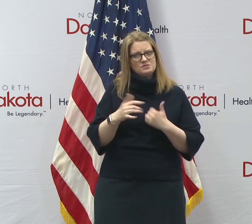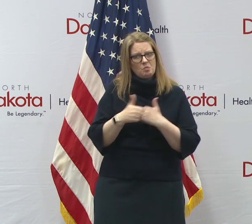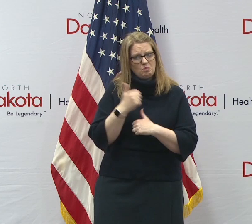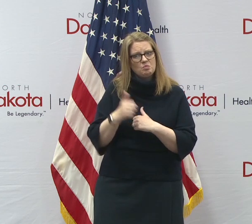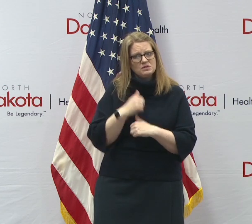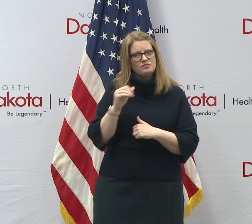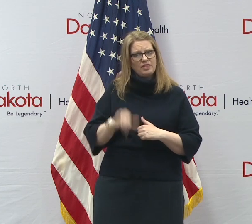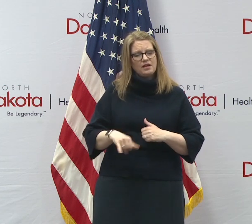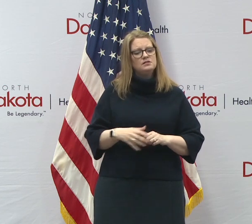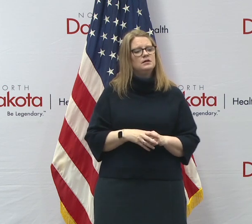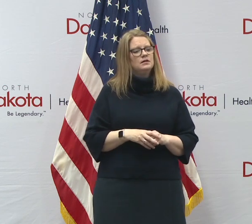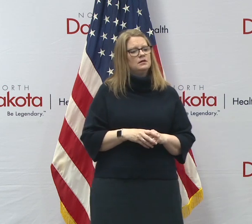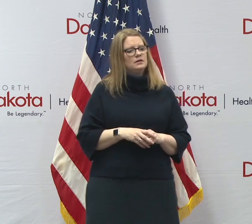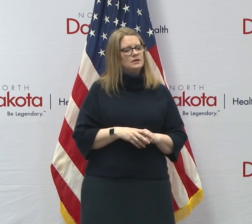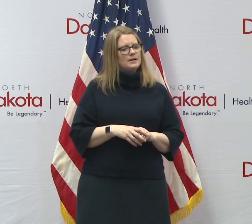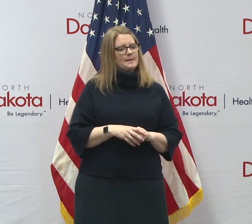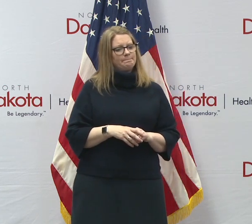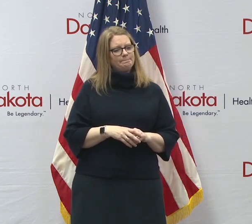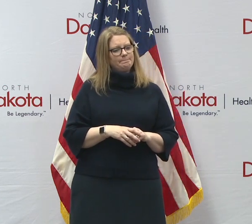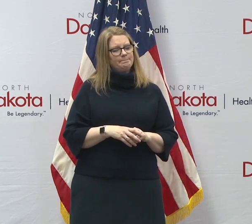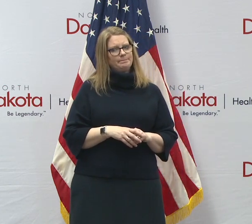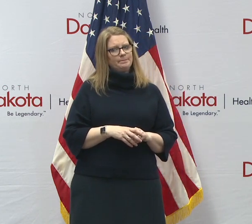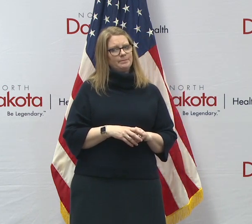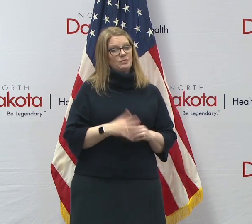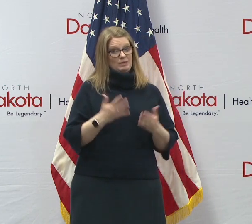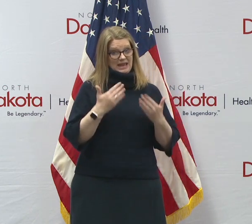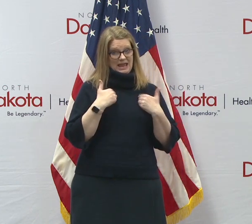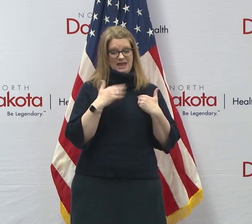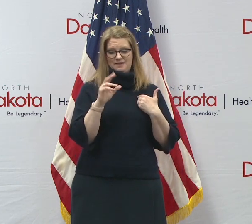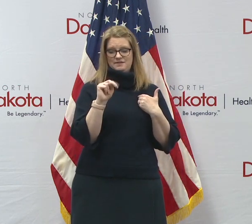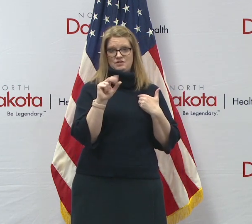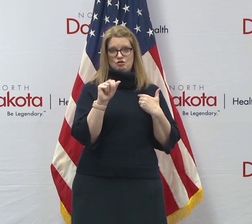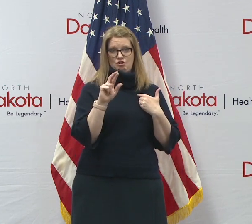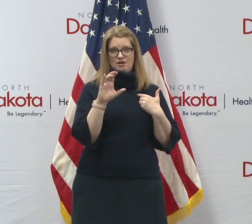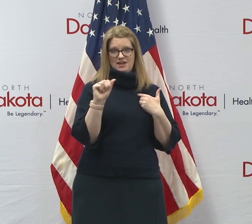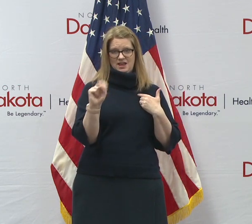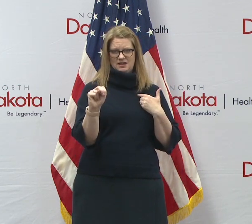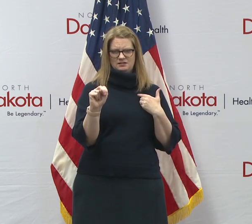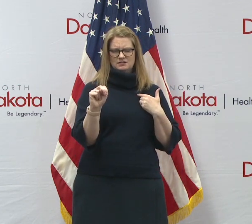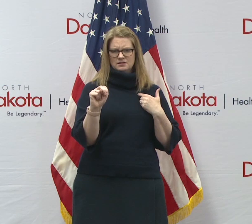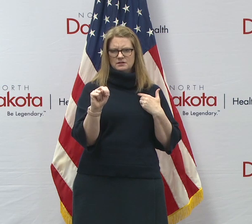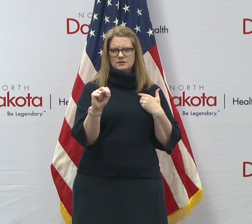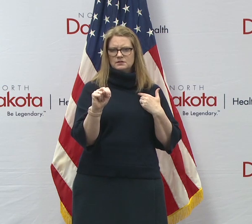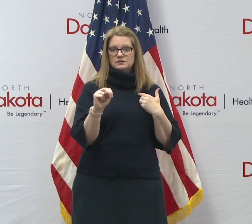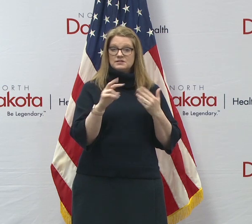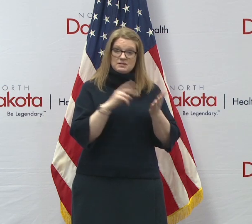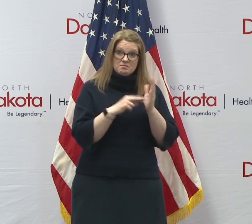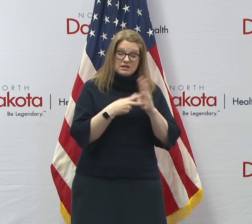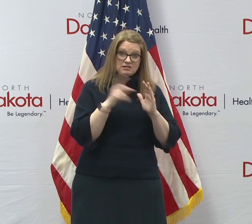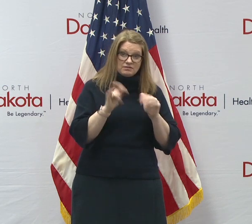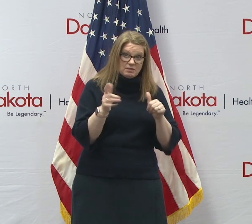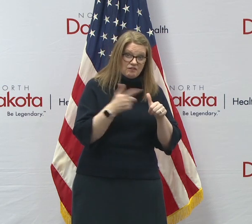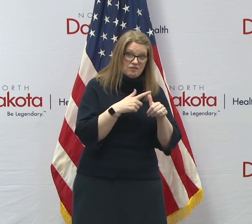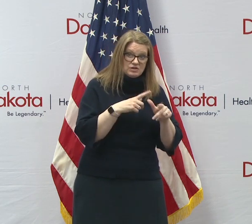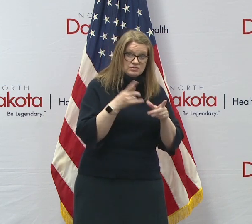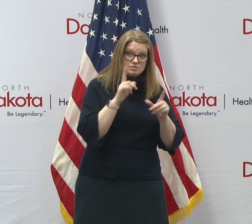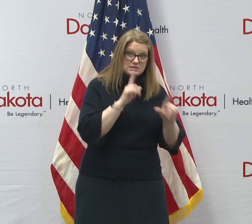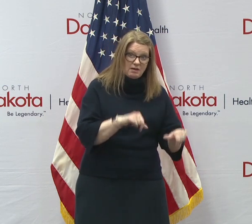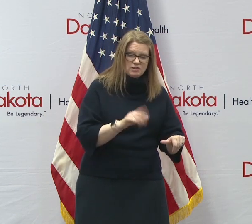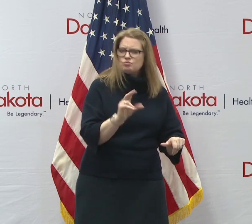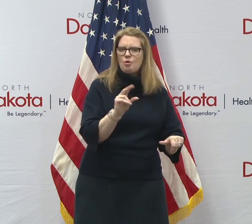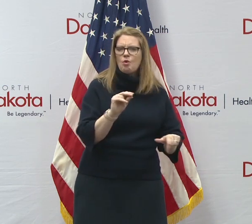do, uh, have Narcan, which is something that can be administered. You don't have to be a first responder. This can be administered by